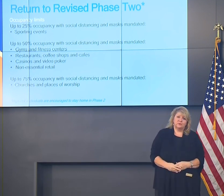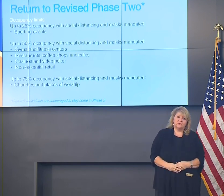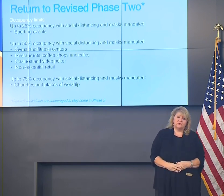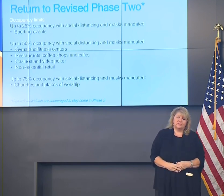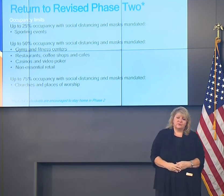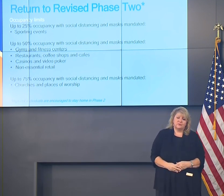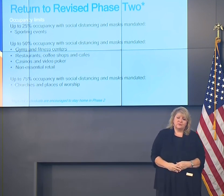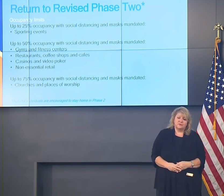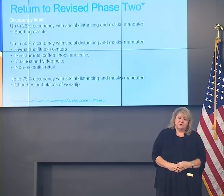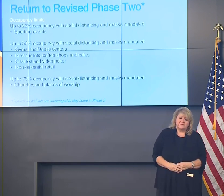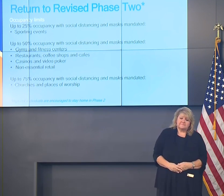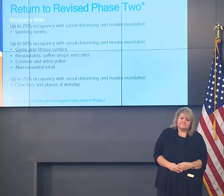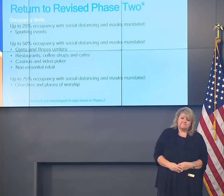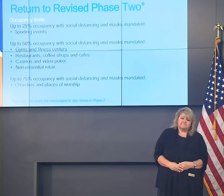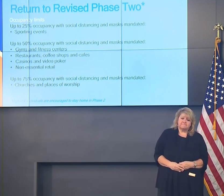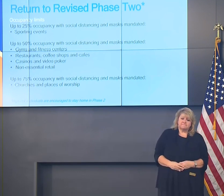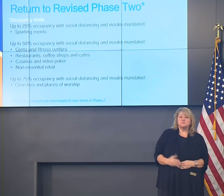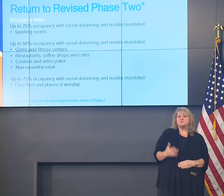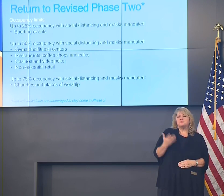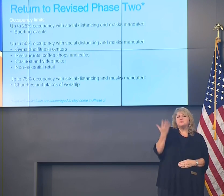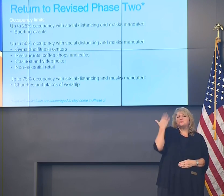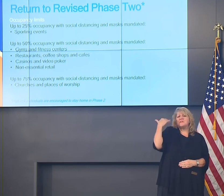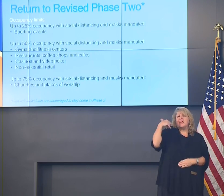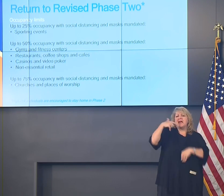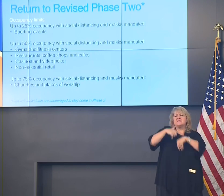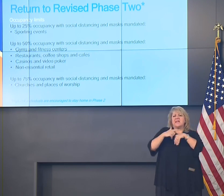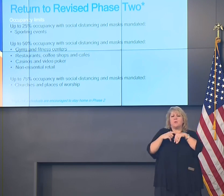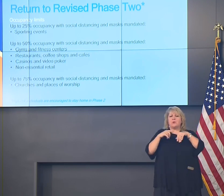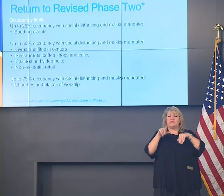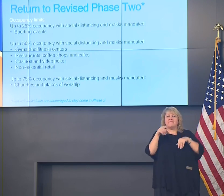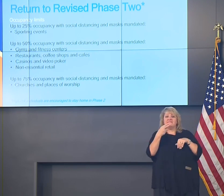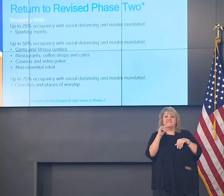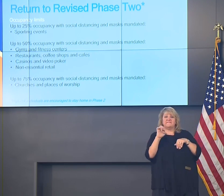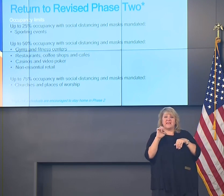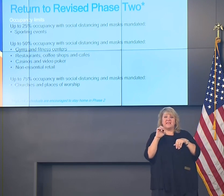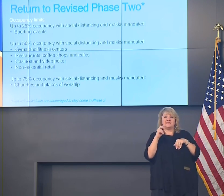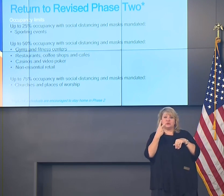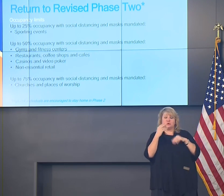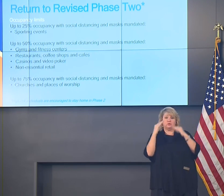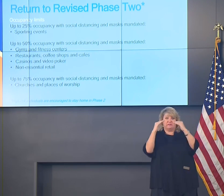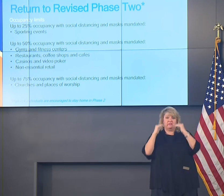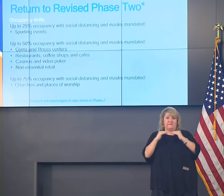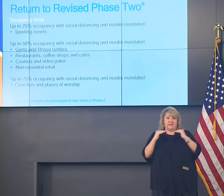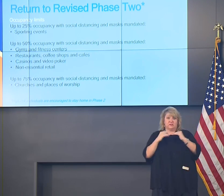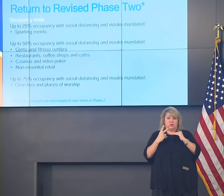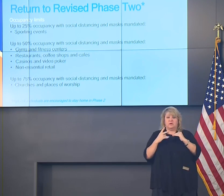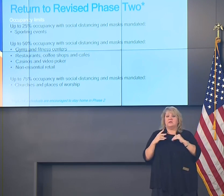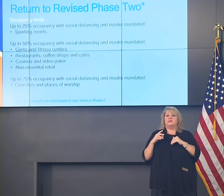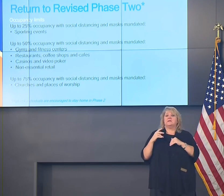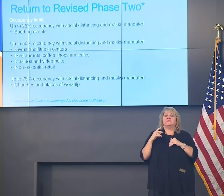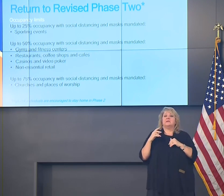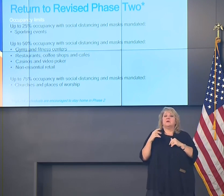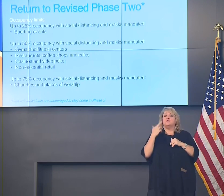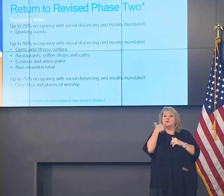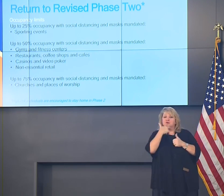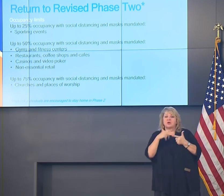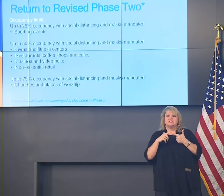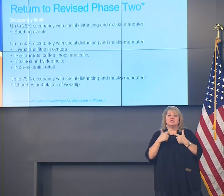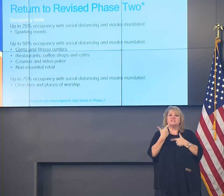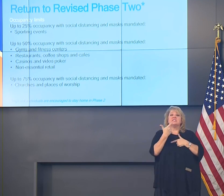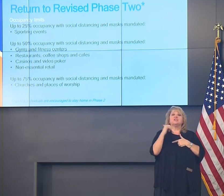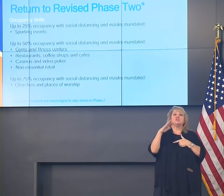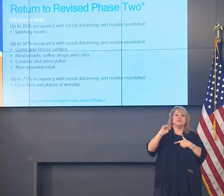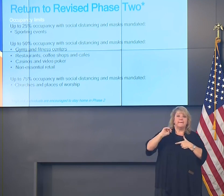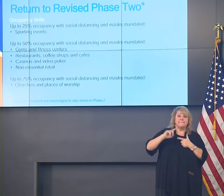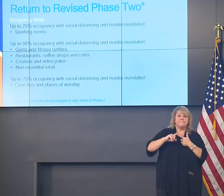Similar to the last time that we were in Phase 2, restaurants, gyms, and other nonessential retail will be limited to 50%